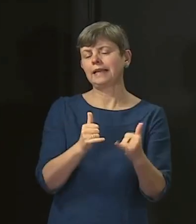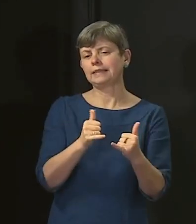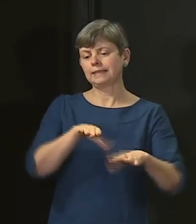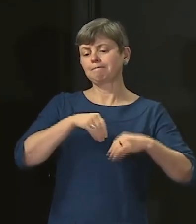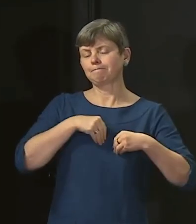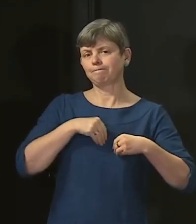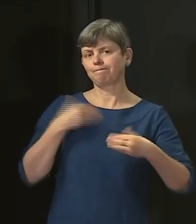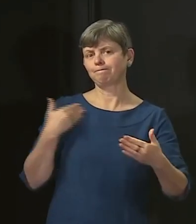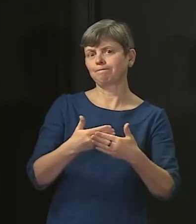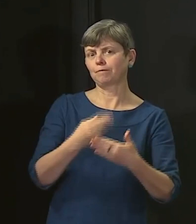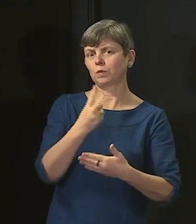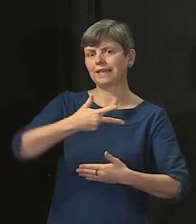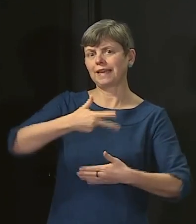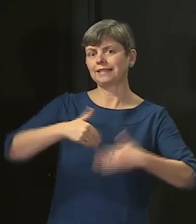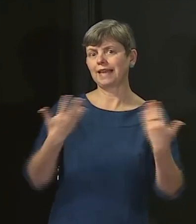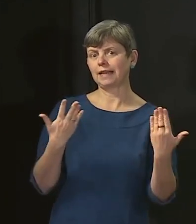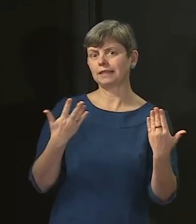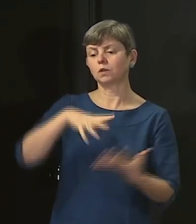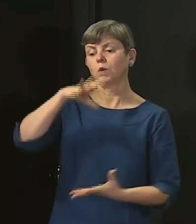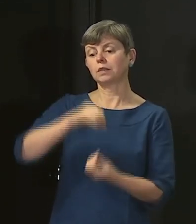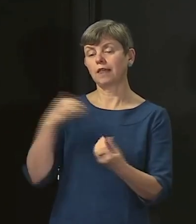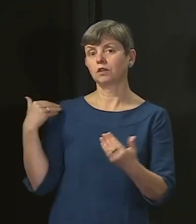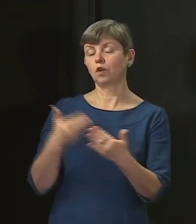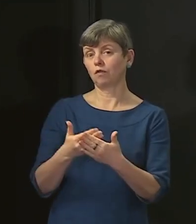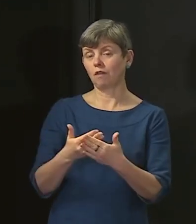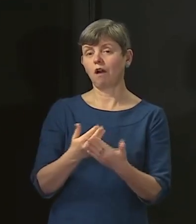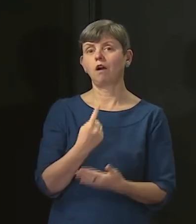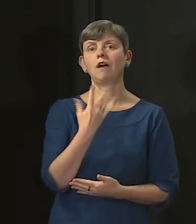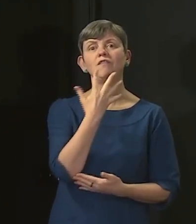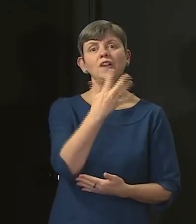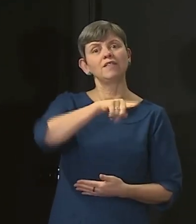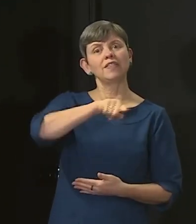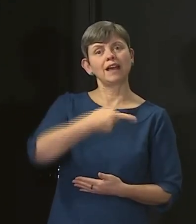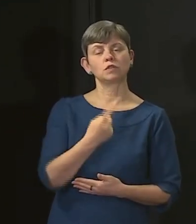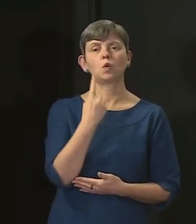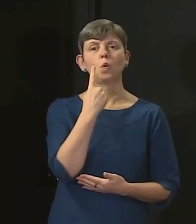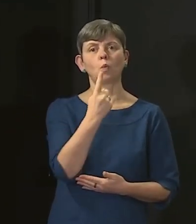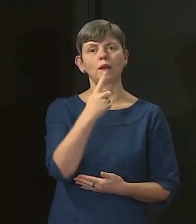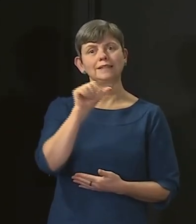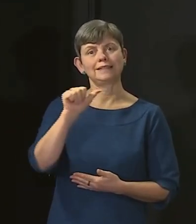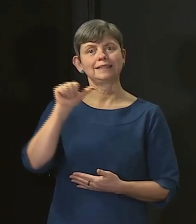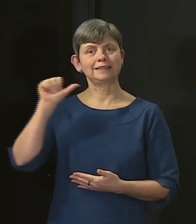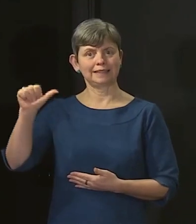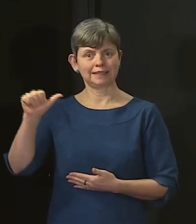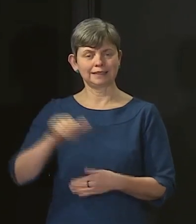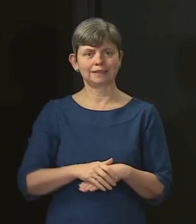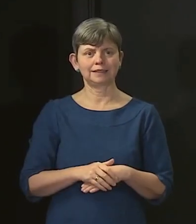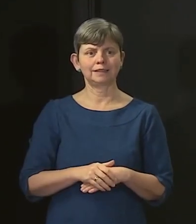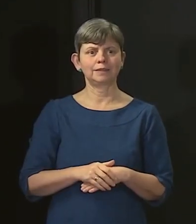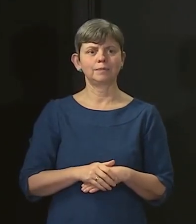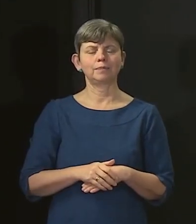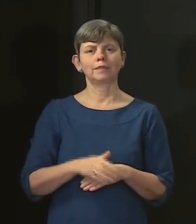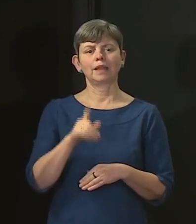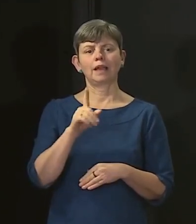days, and the total number of deaths under this measurement is now 5,166. And yet